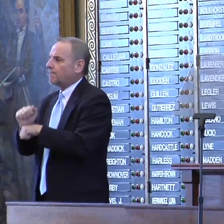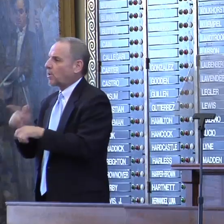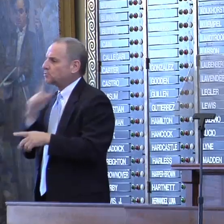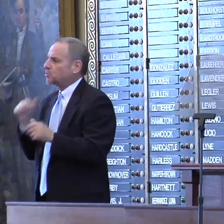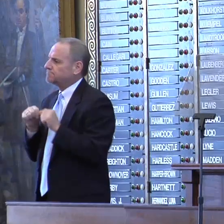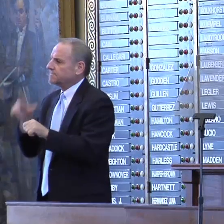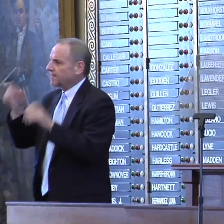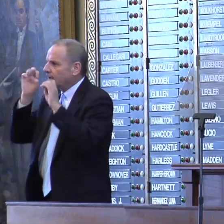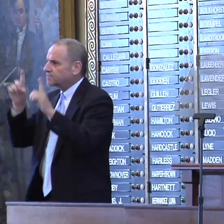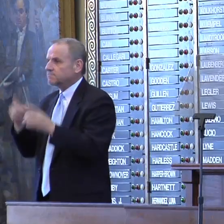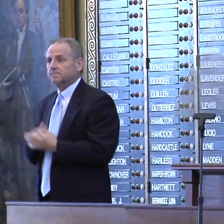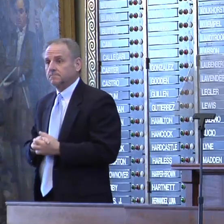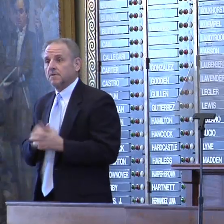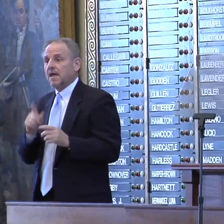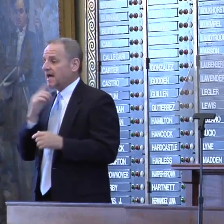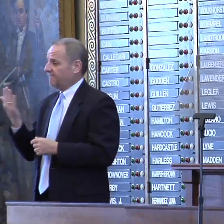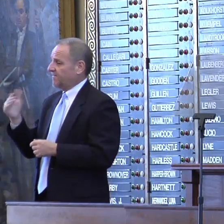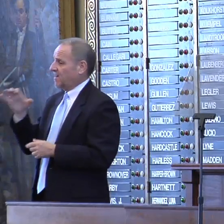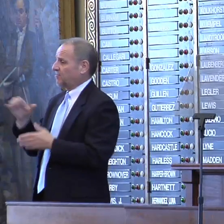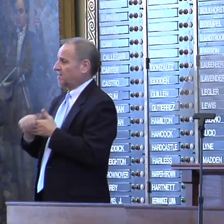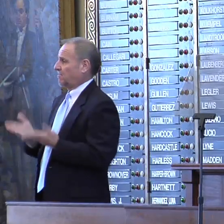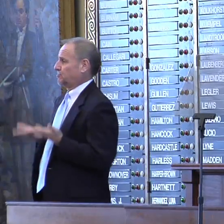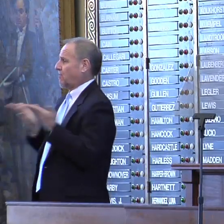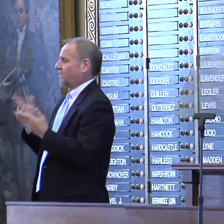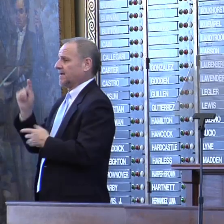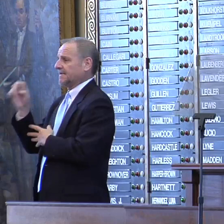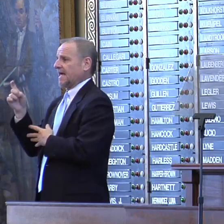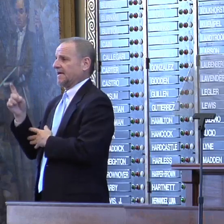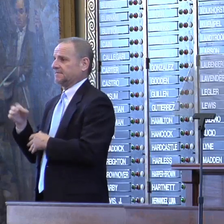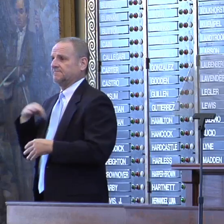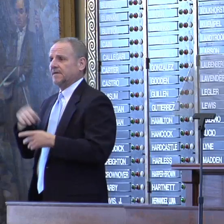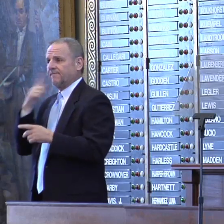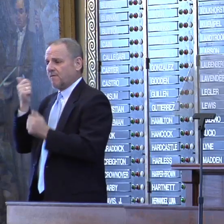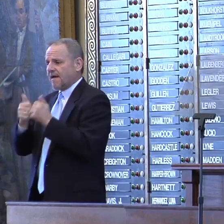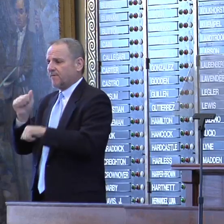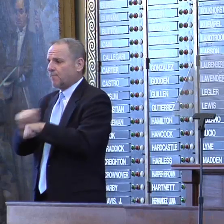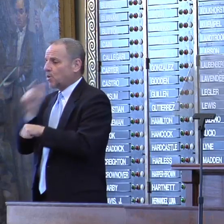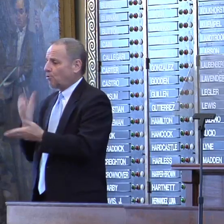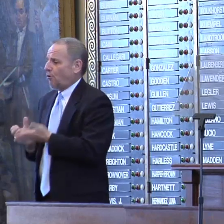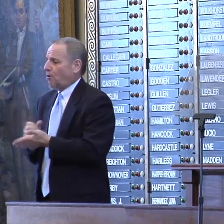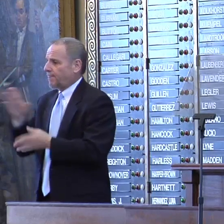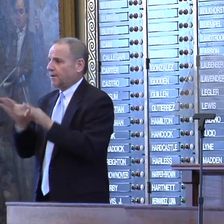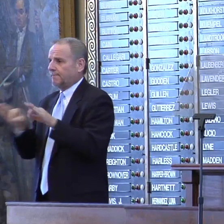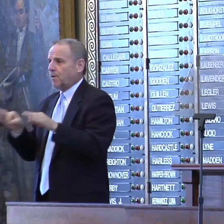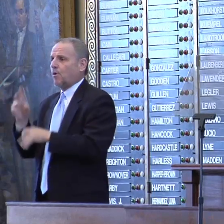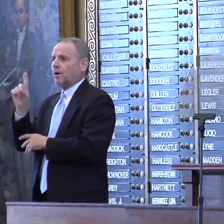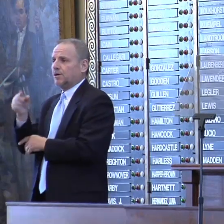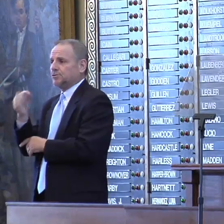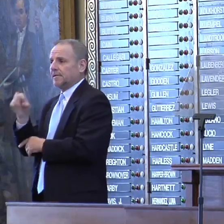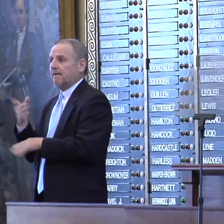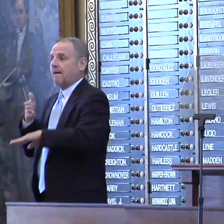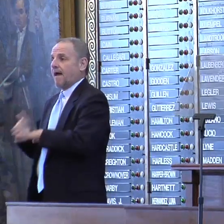Let's offer employers a $1,500 tax incentive for every employee who earns their diploma or GED